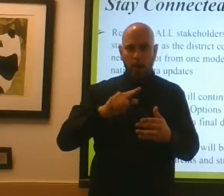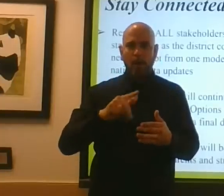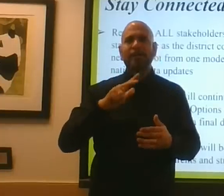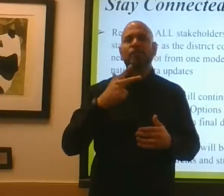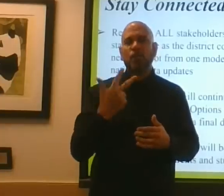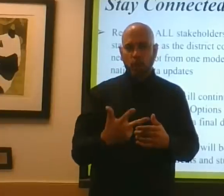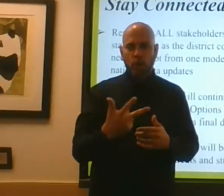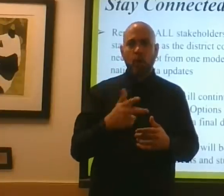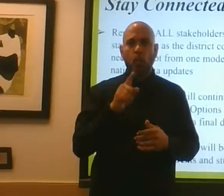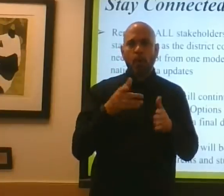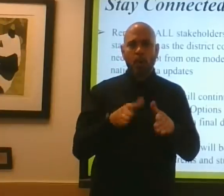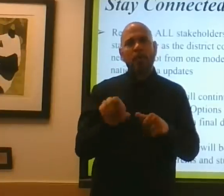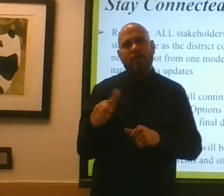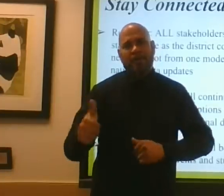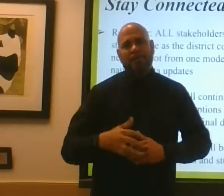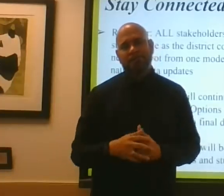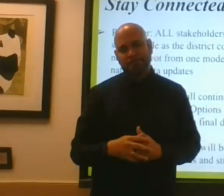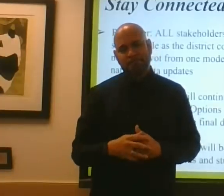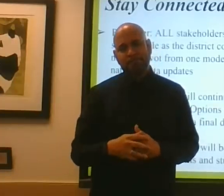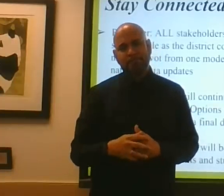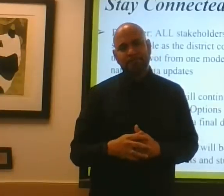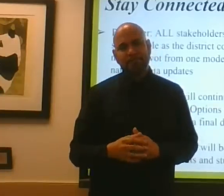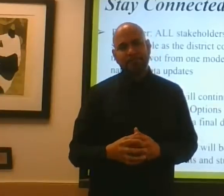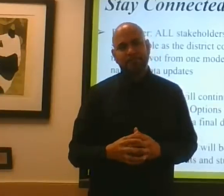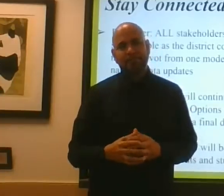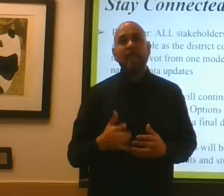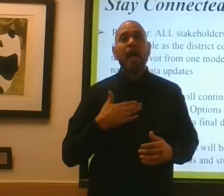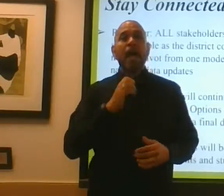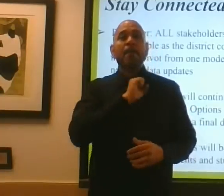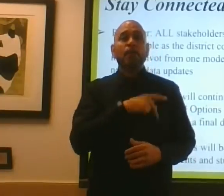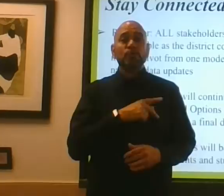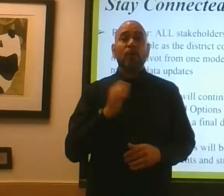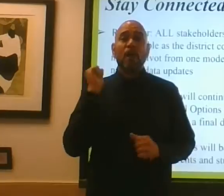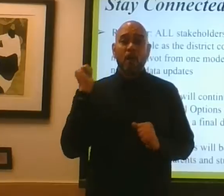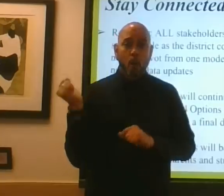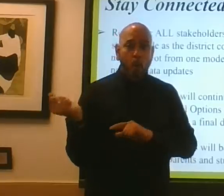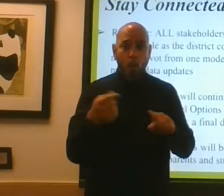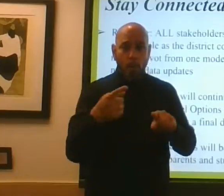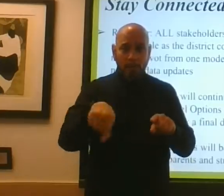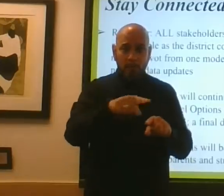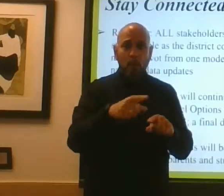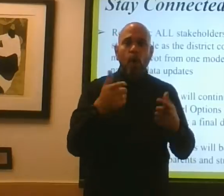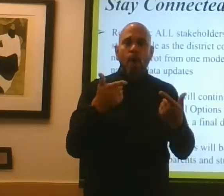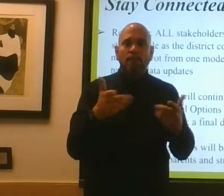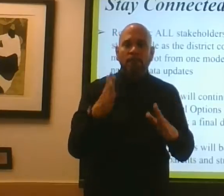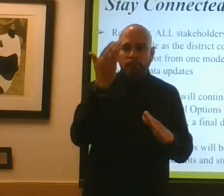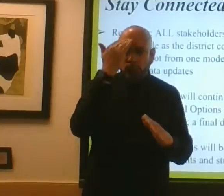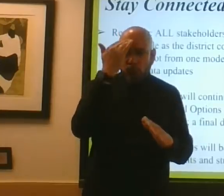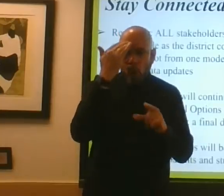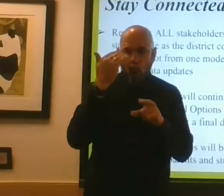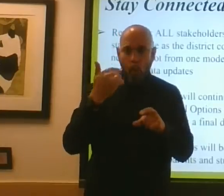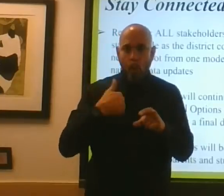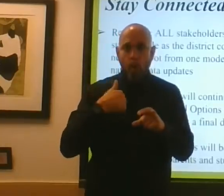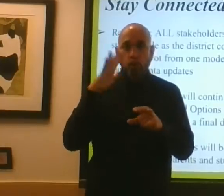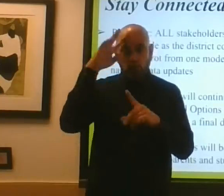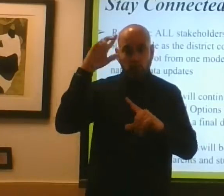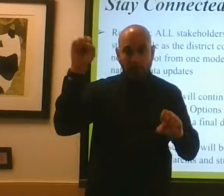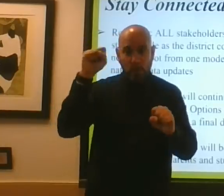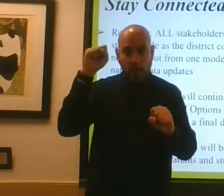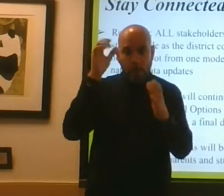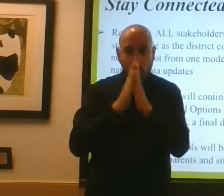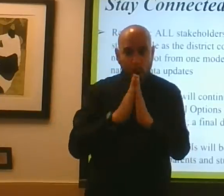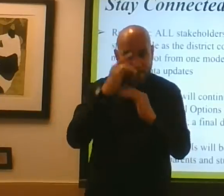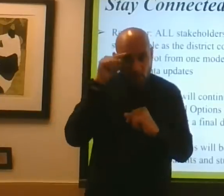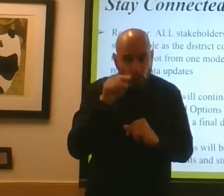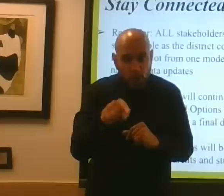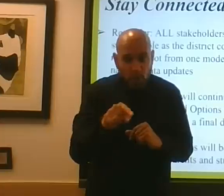one way or the other. I appreciate all of you. Know that your superintendent is praying for all of